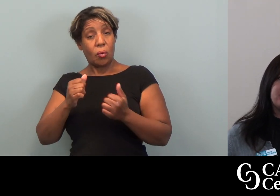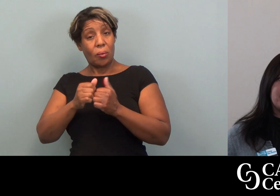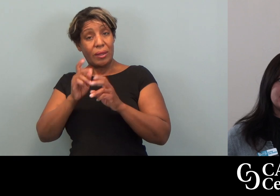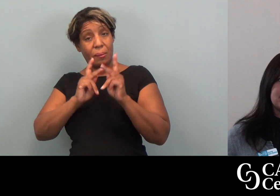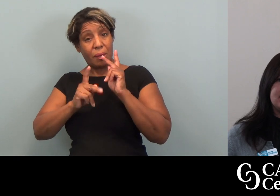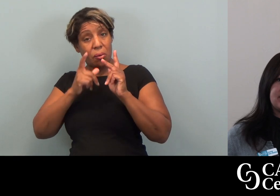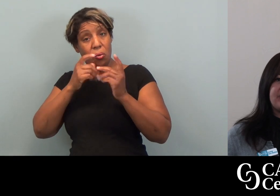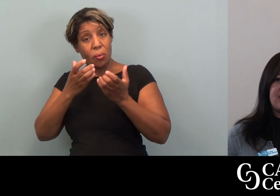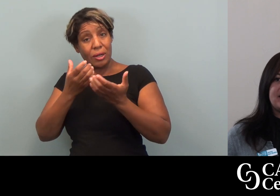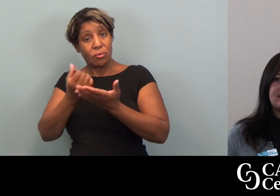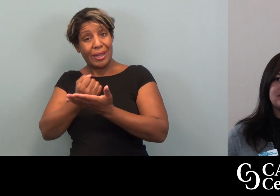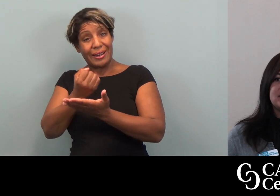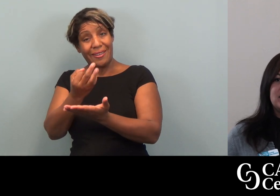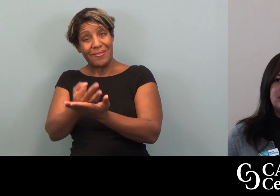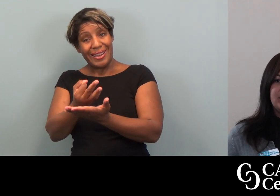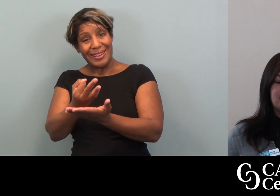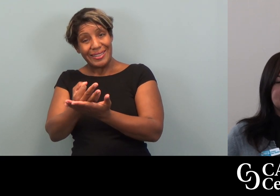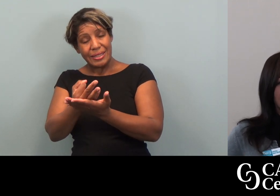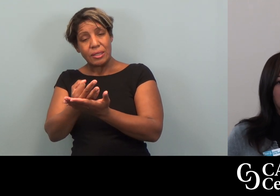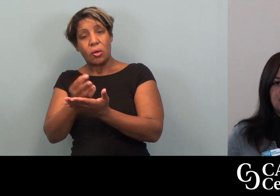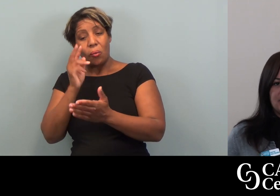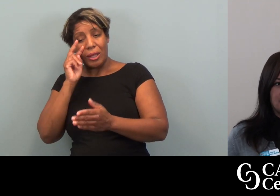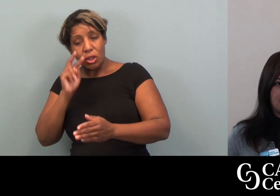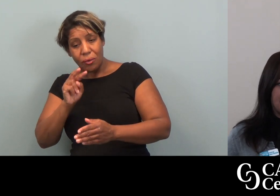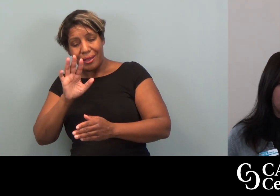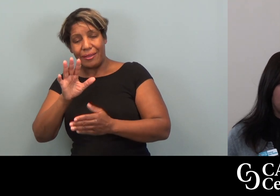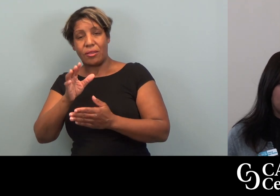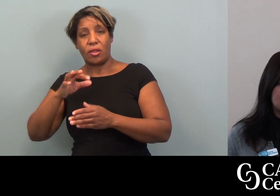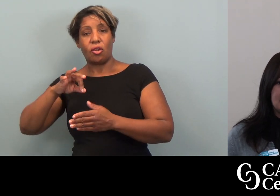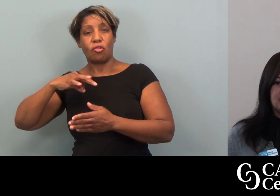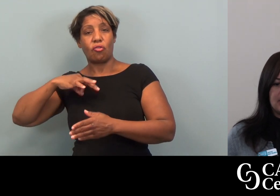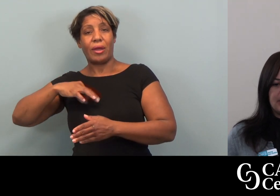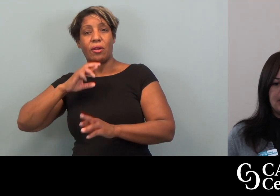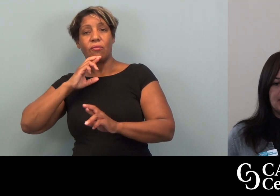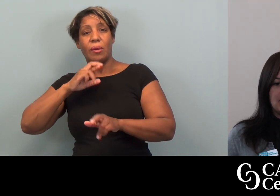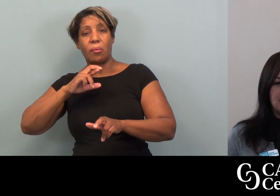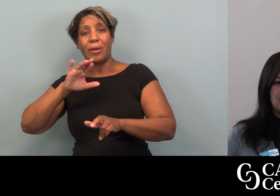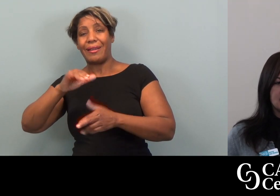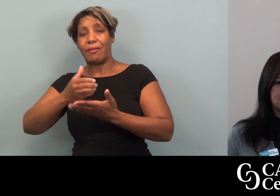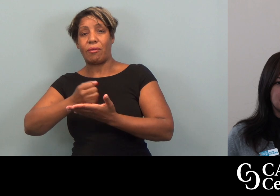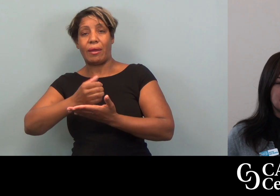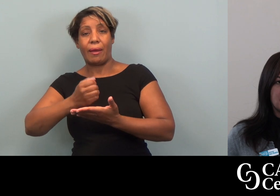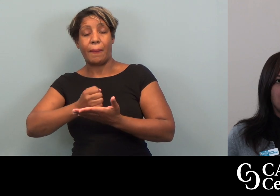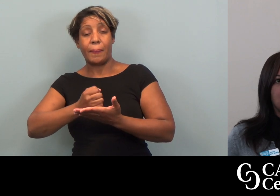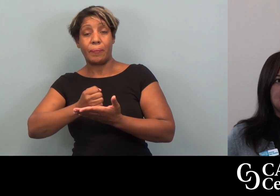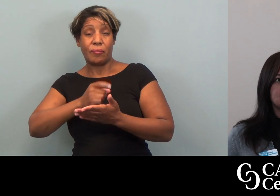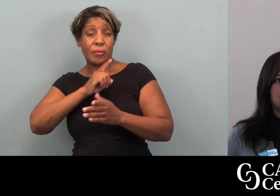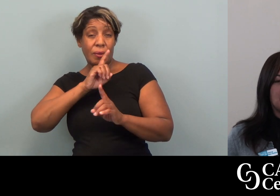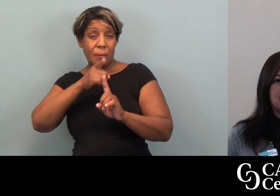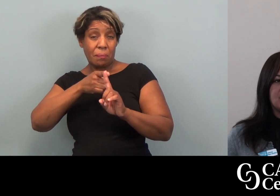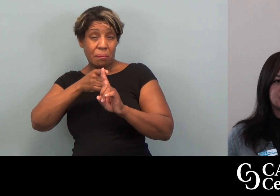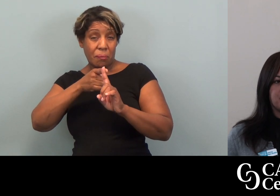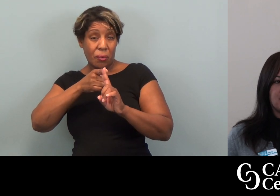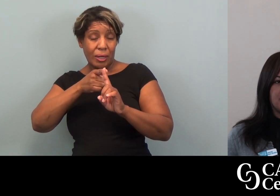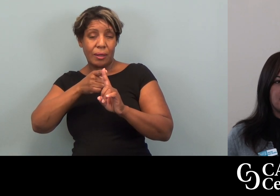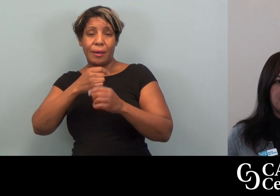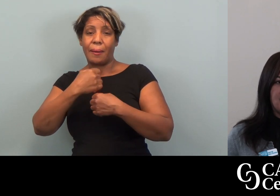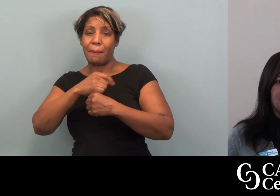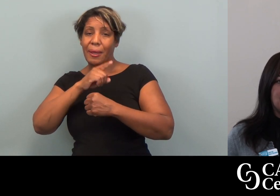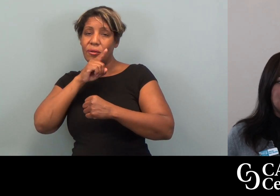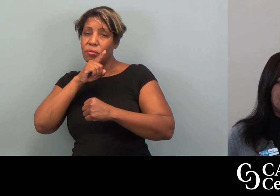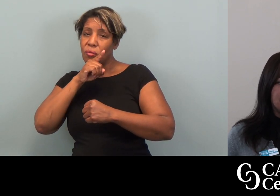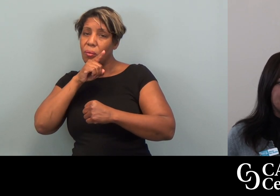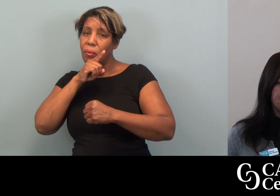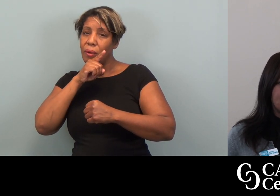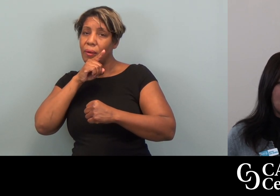with folks looking to get financed, you know, we'll take a look at their credit report, we'll take a look at their income. Because the point is, we want to make sure that we're